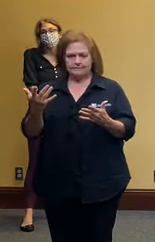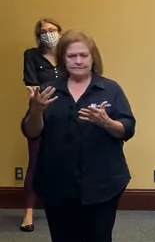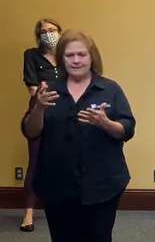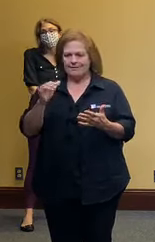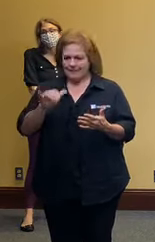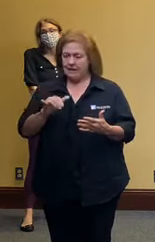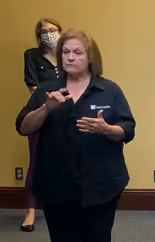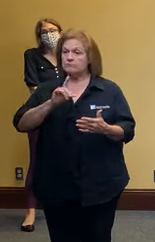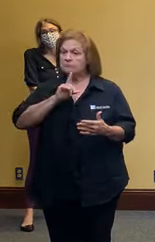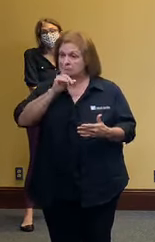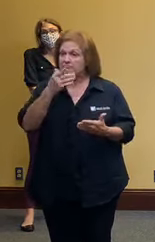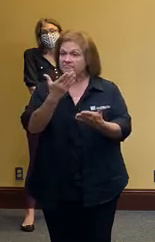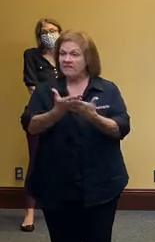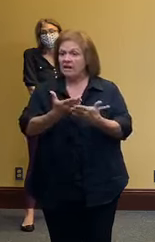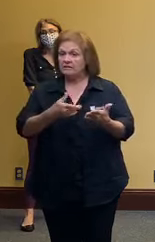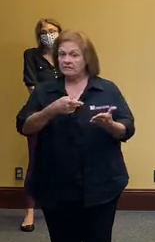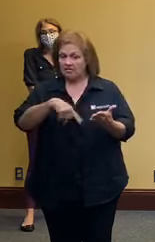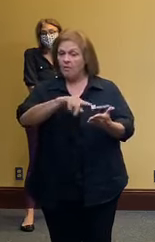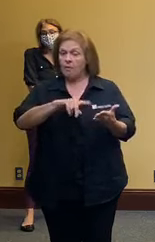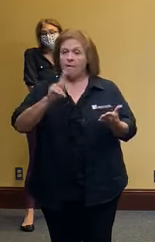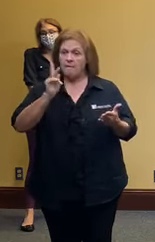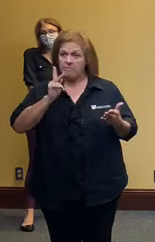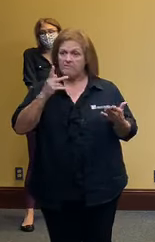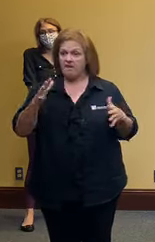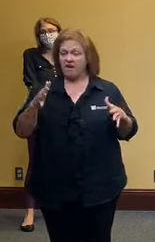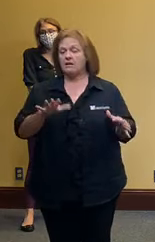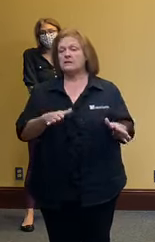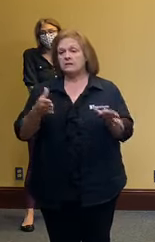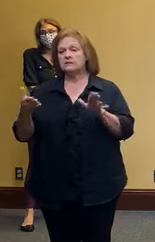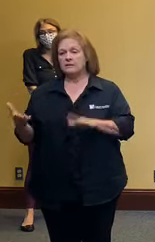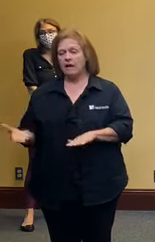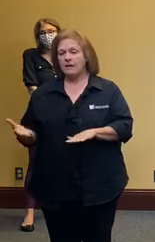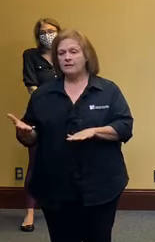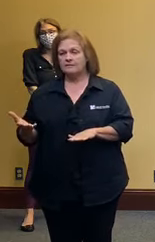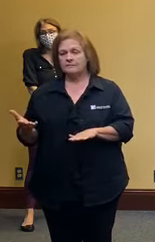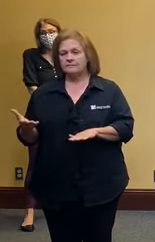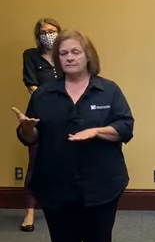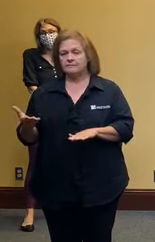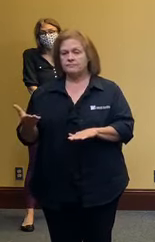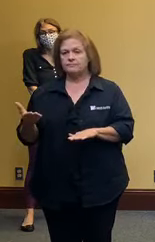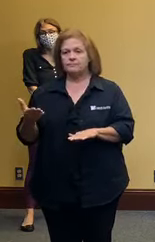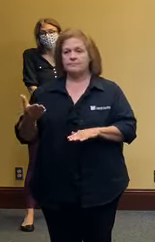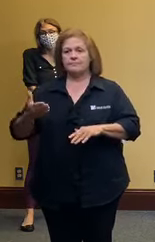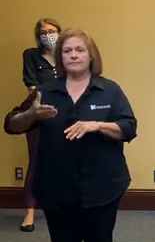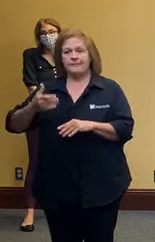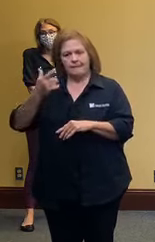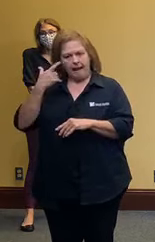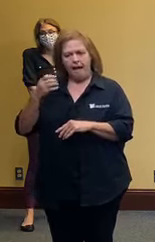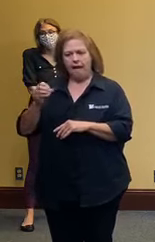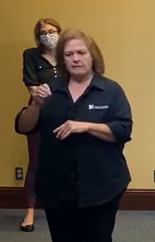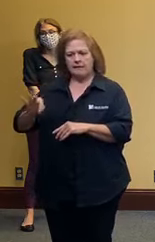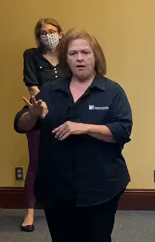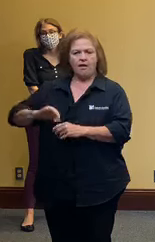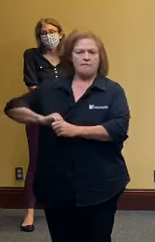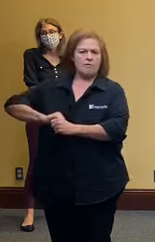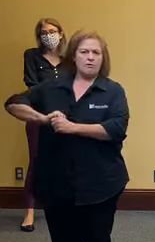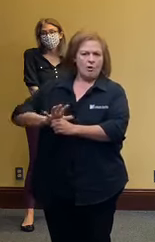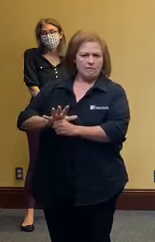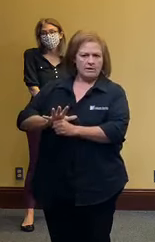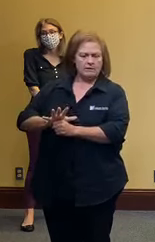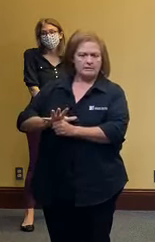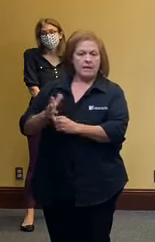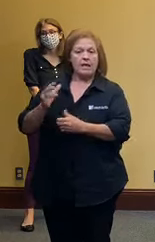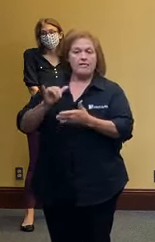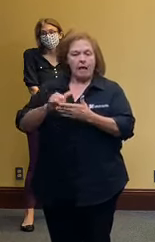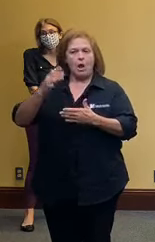it's a real number but they're real people and real lives that were taken from this community because of covet 19 and